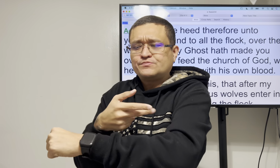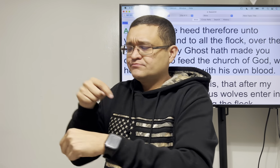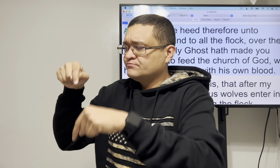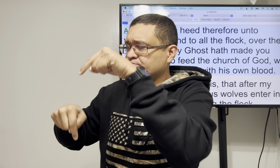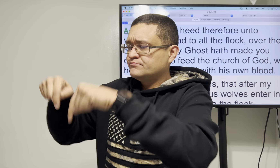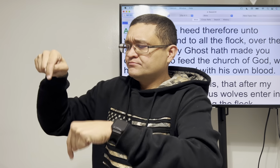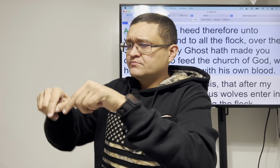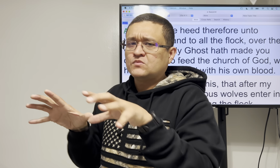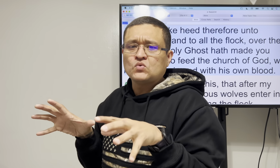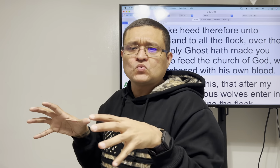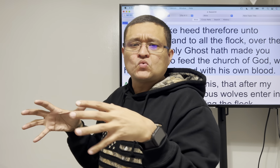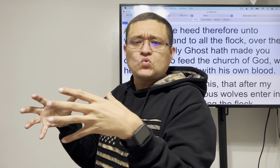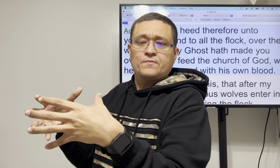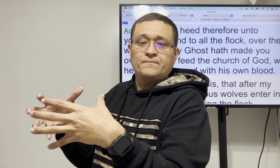meaning groups of sheep here